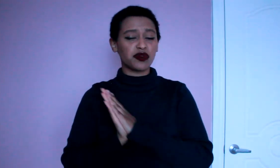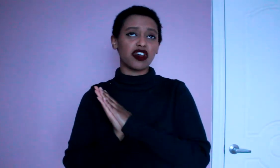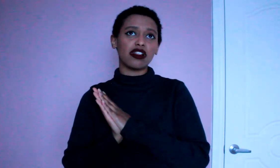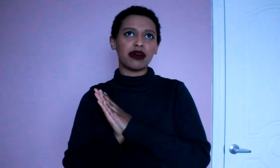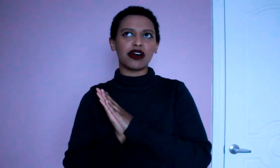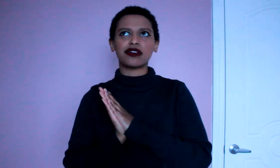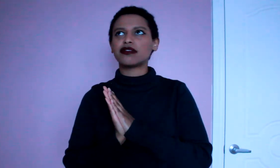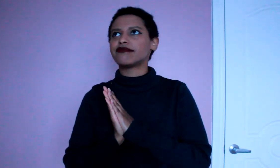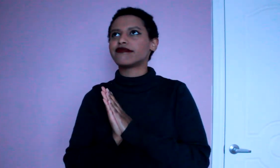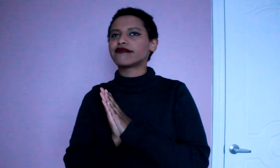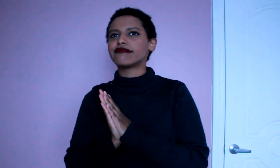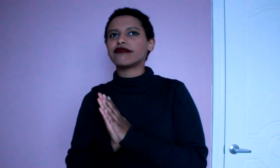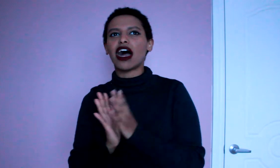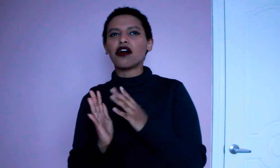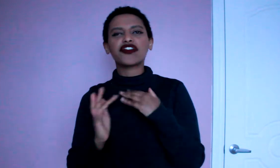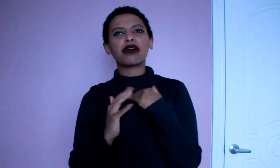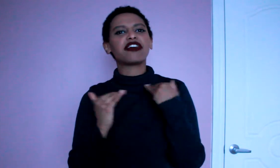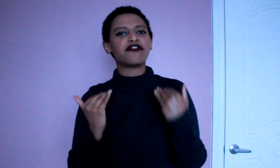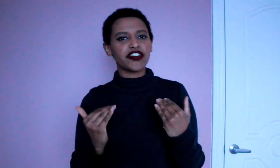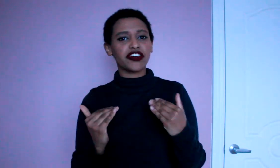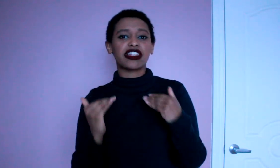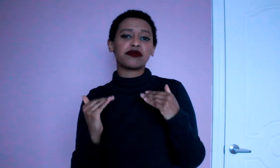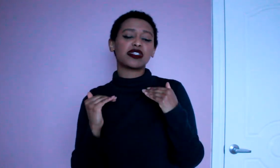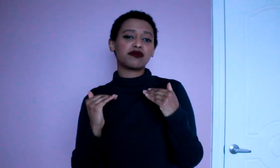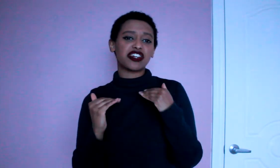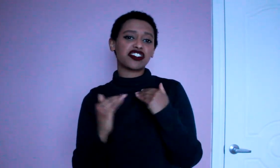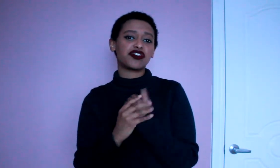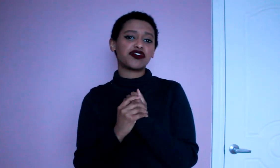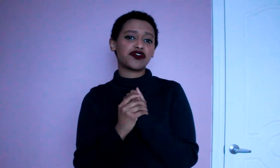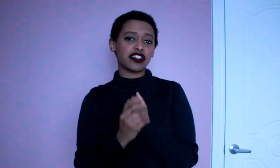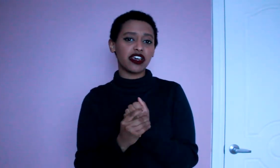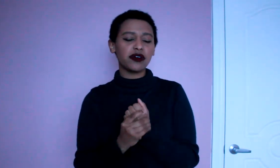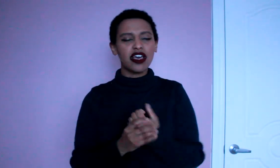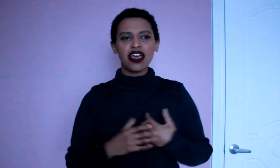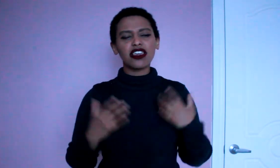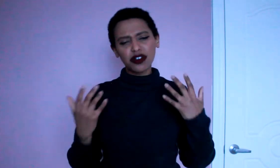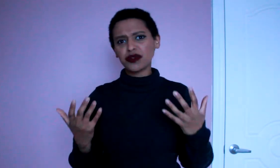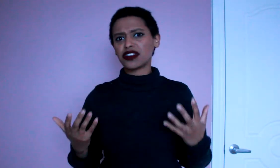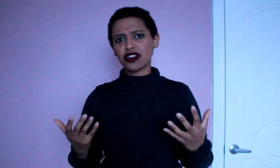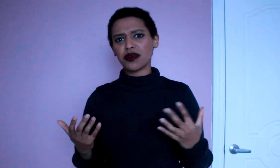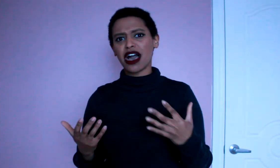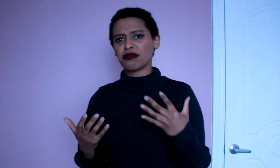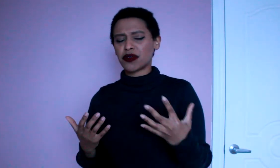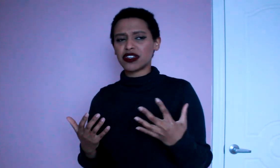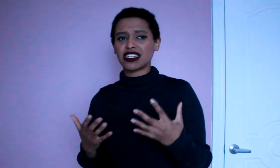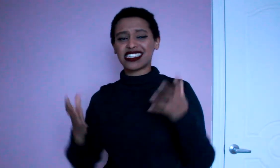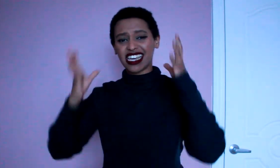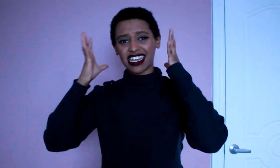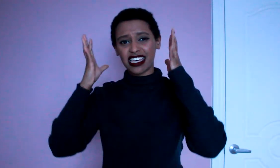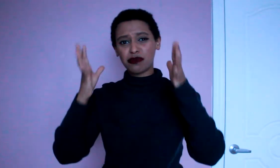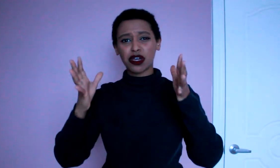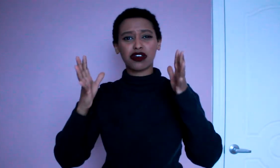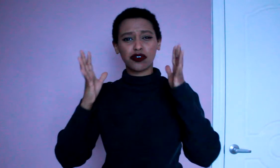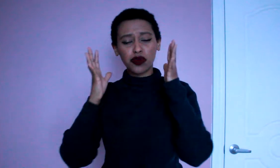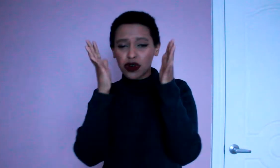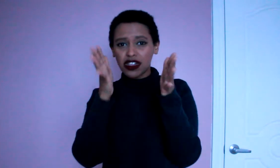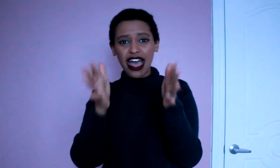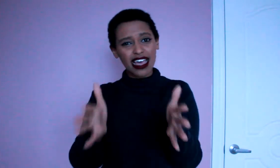was all about overcoming fear and that was especially true for Leo he knows you know how important it is to kind of keep a cool head